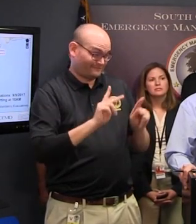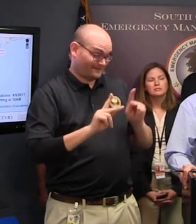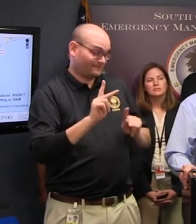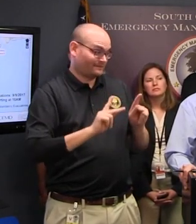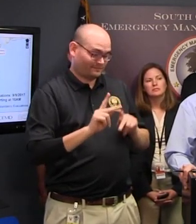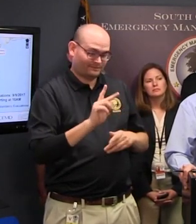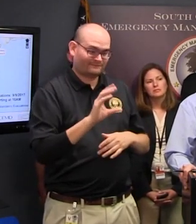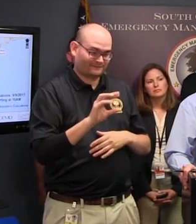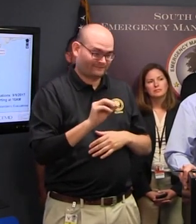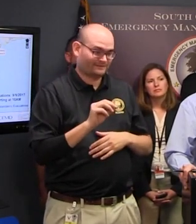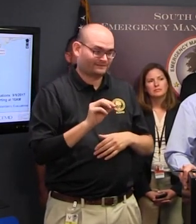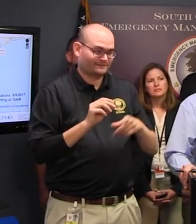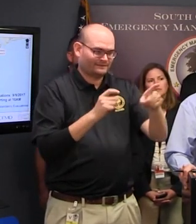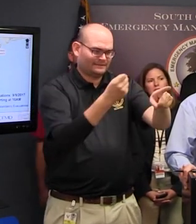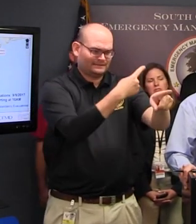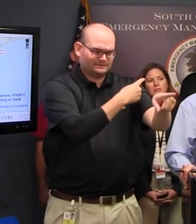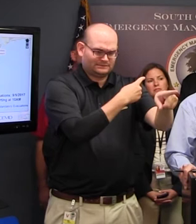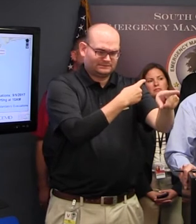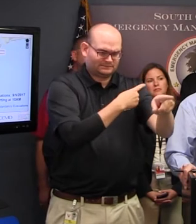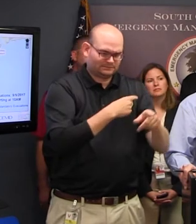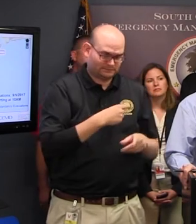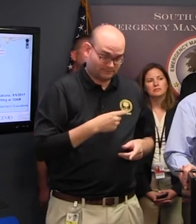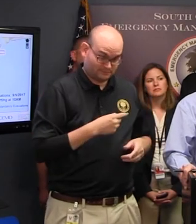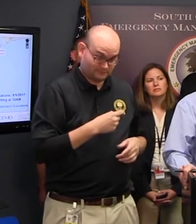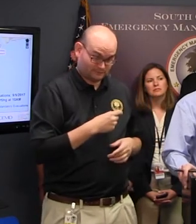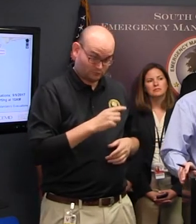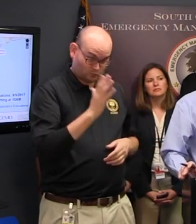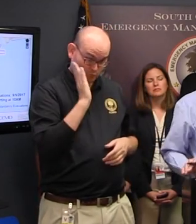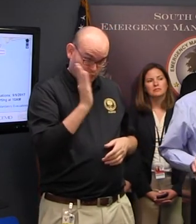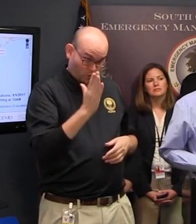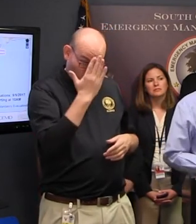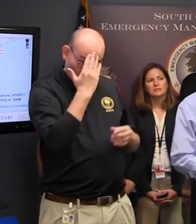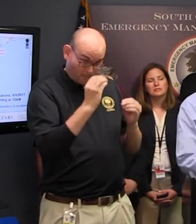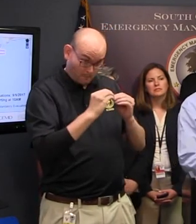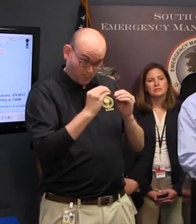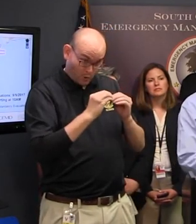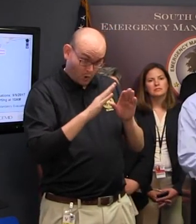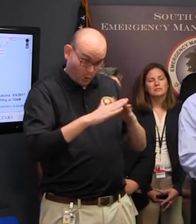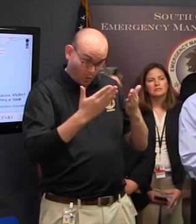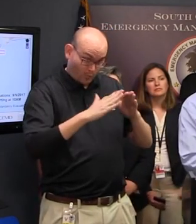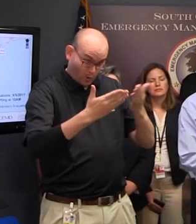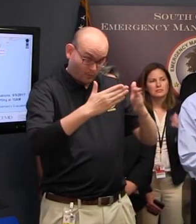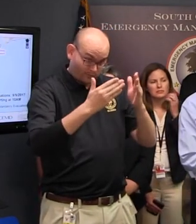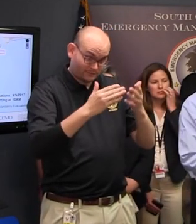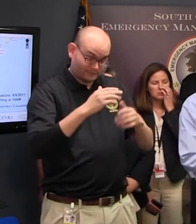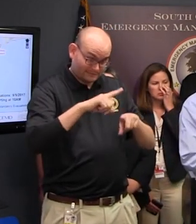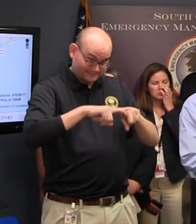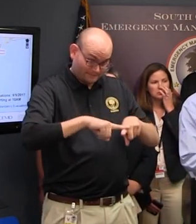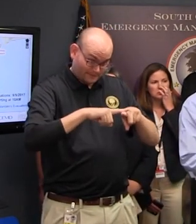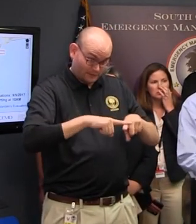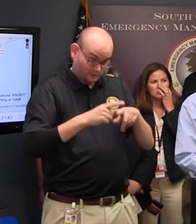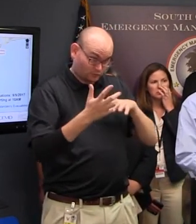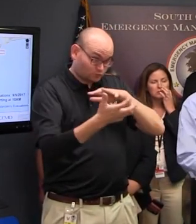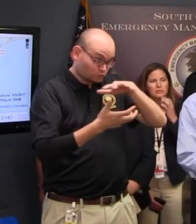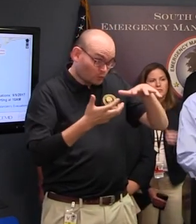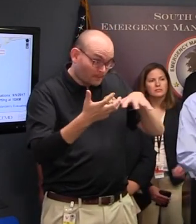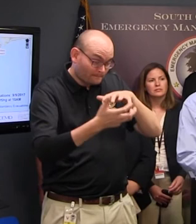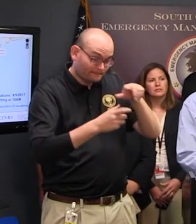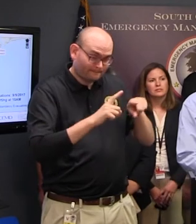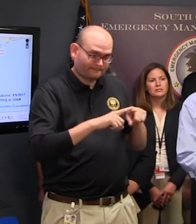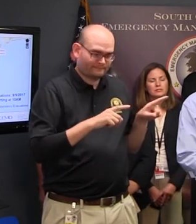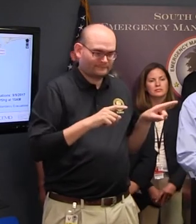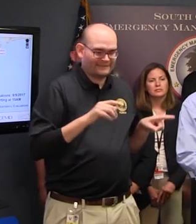Any idea at this point if more shelters are opening depending on what the storm does over the next 48 hours? Yes, those were the ones I read earlier